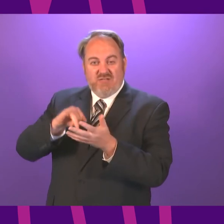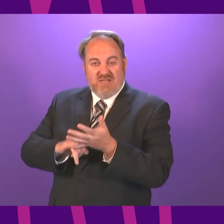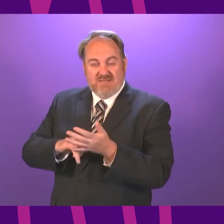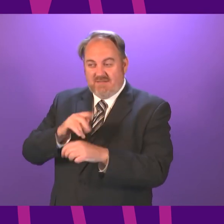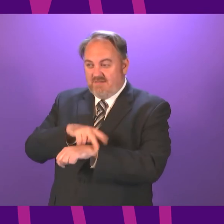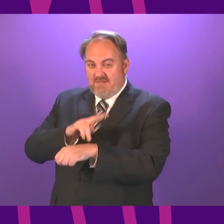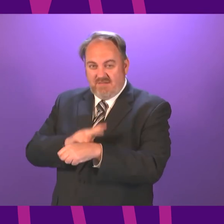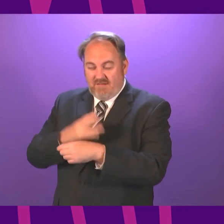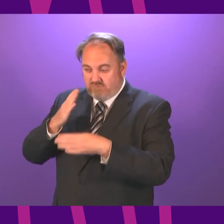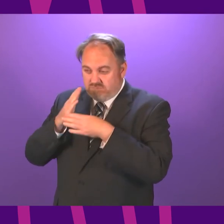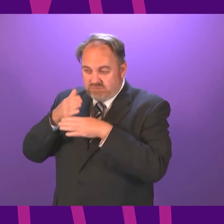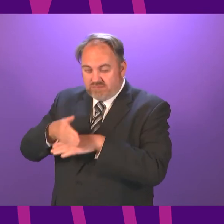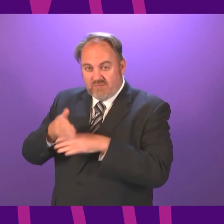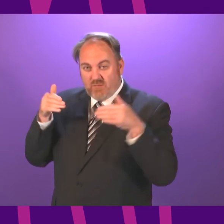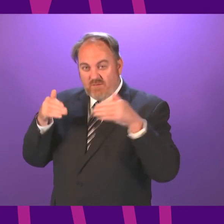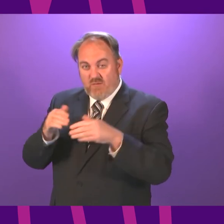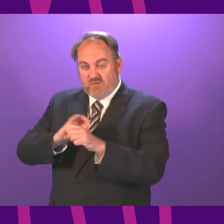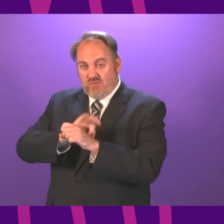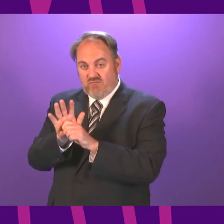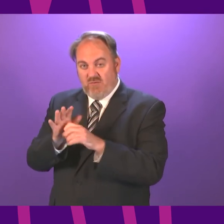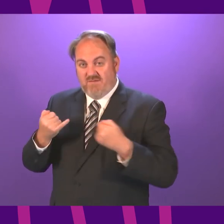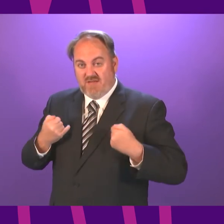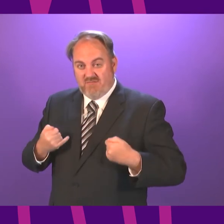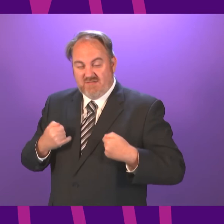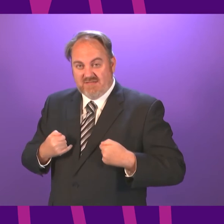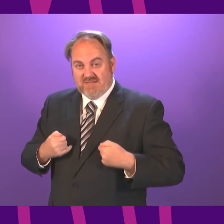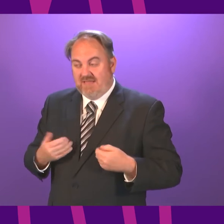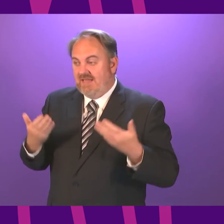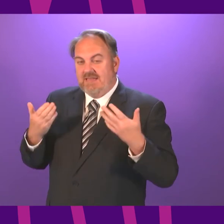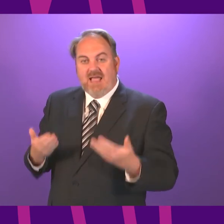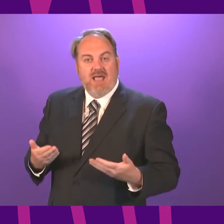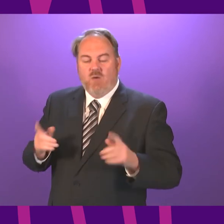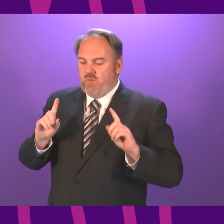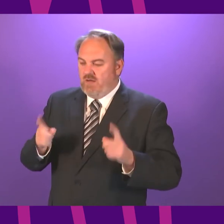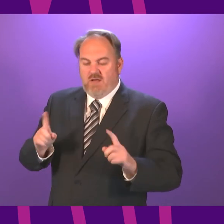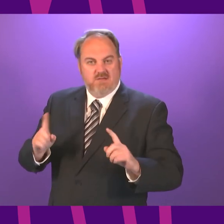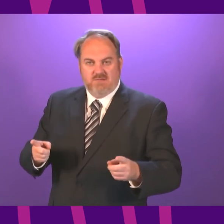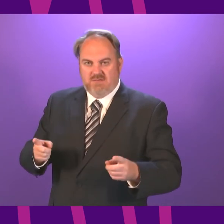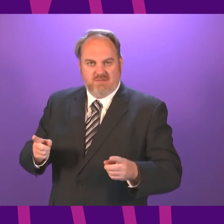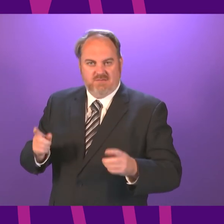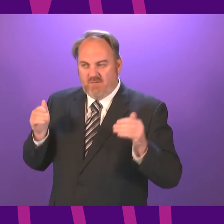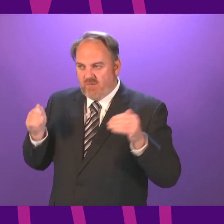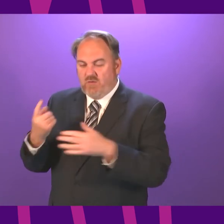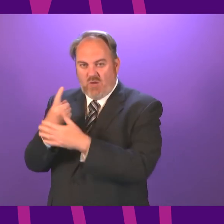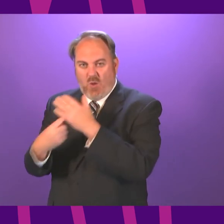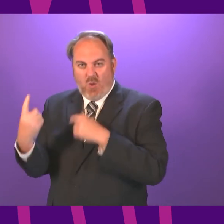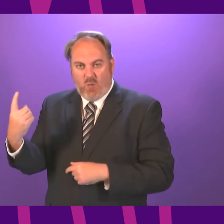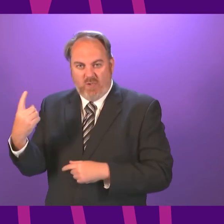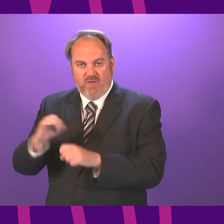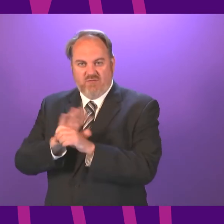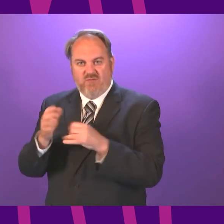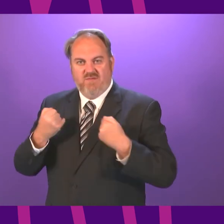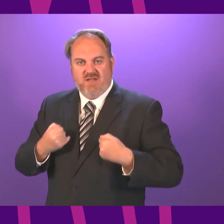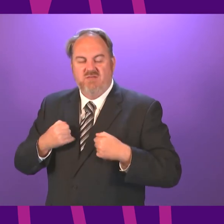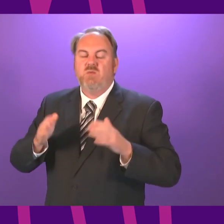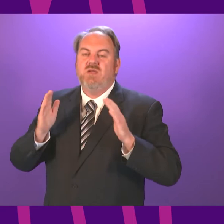to potentially dealing with COVID cases. We are not able to do that again because we are trying to catch up on a backlog